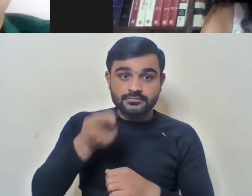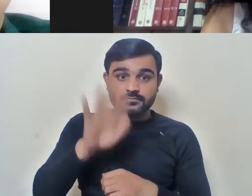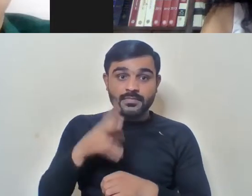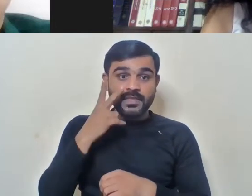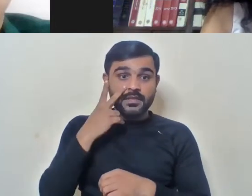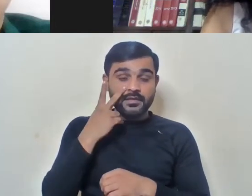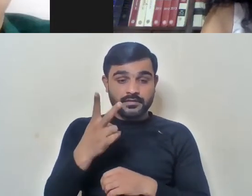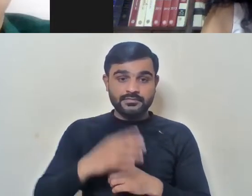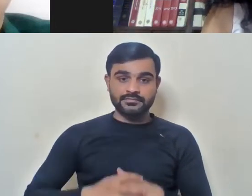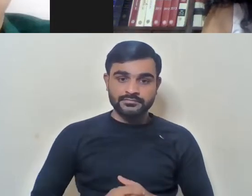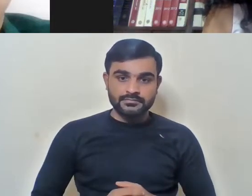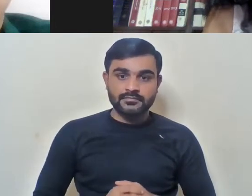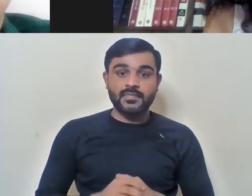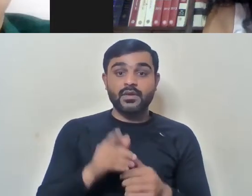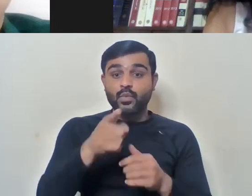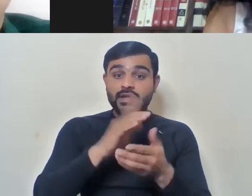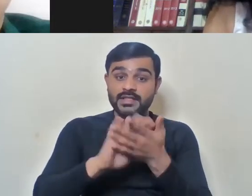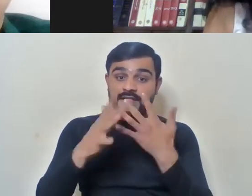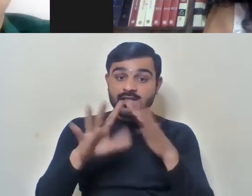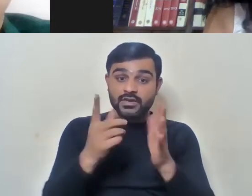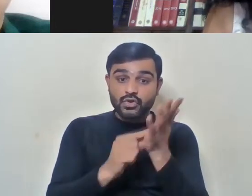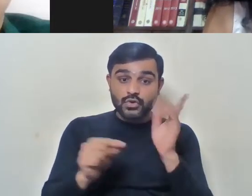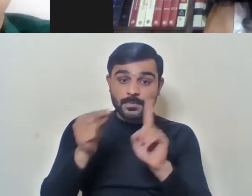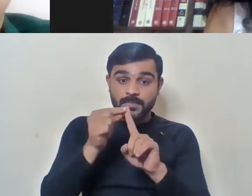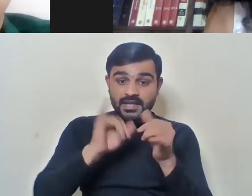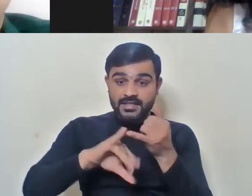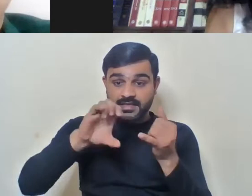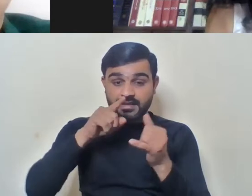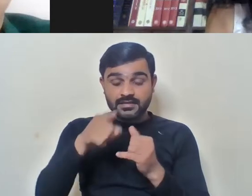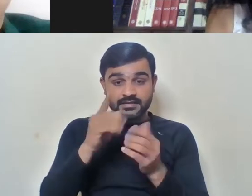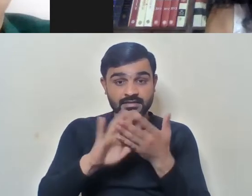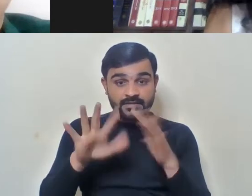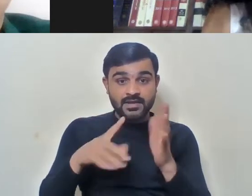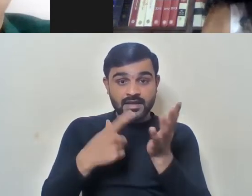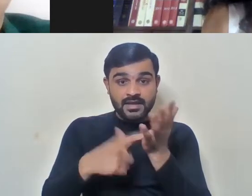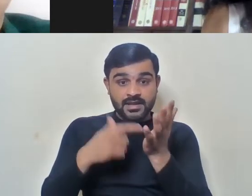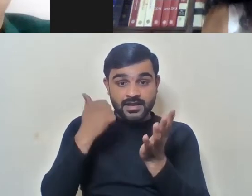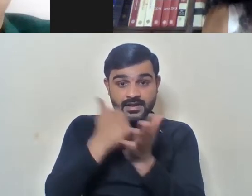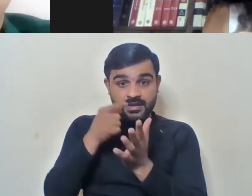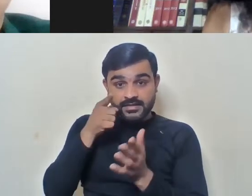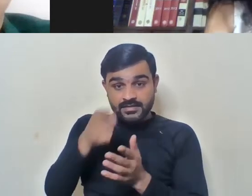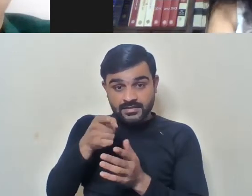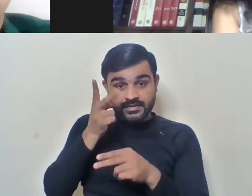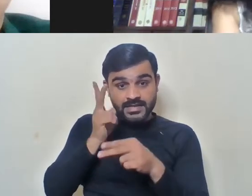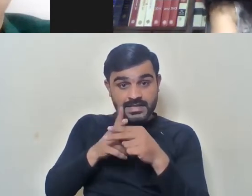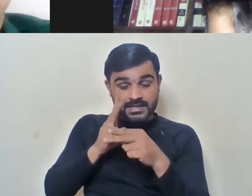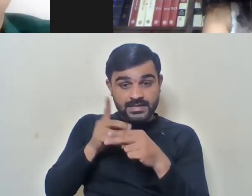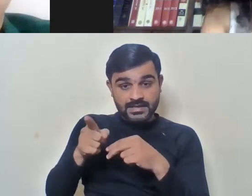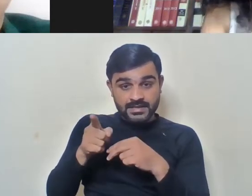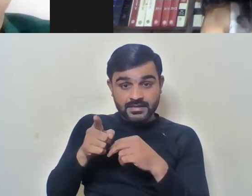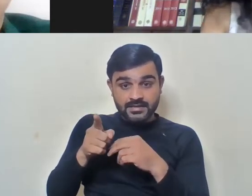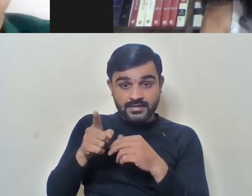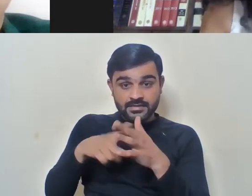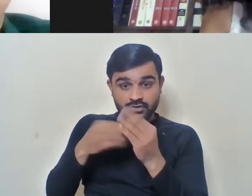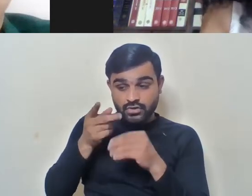see, uh, once you clear the UPSC, then the reservation, for that, uh, for